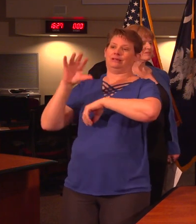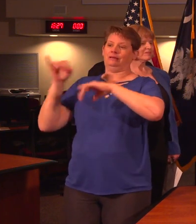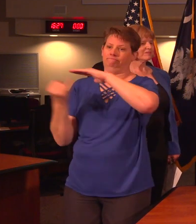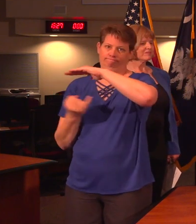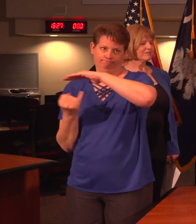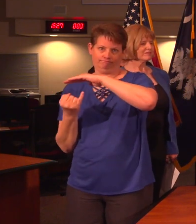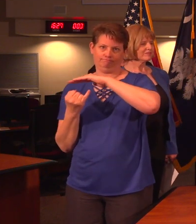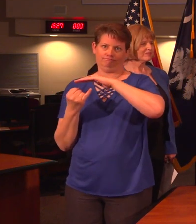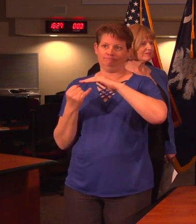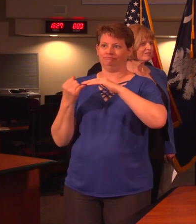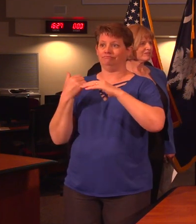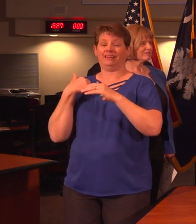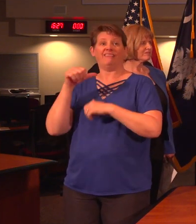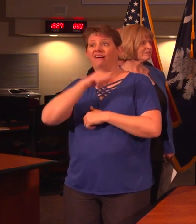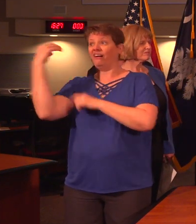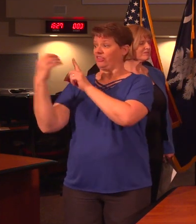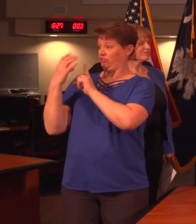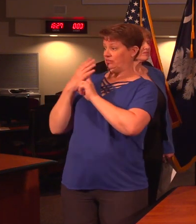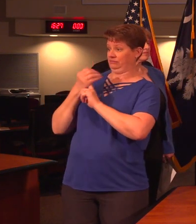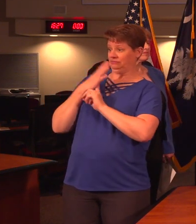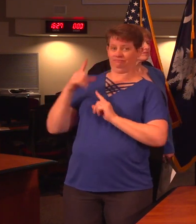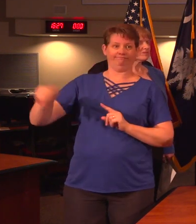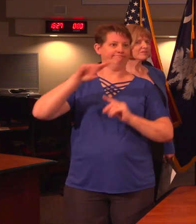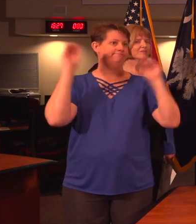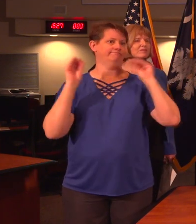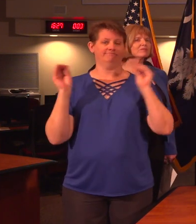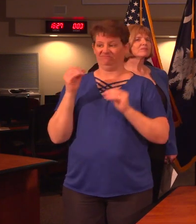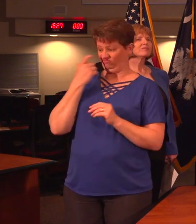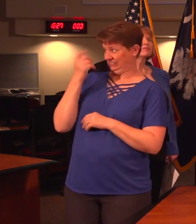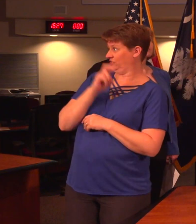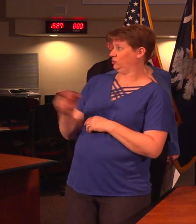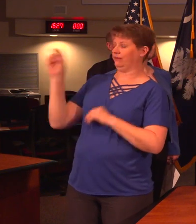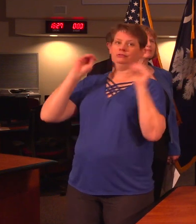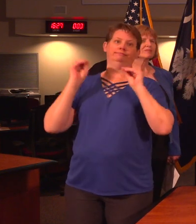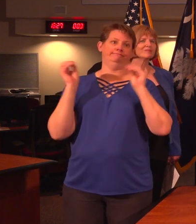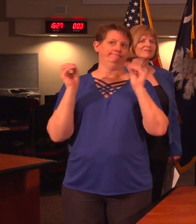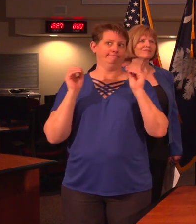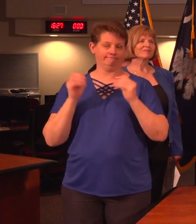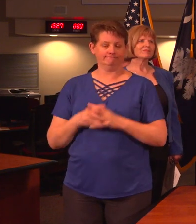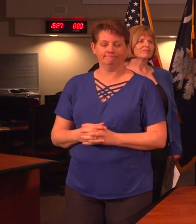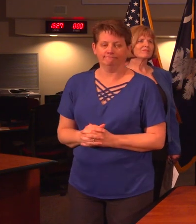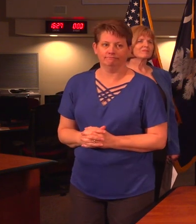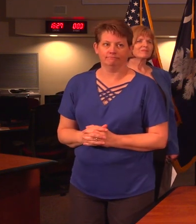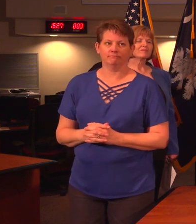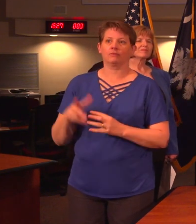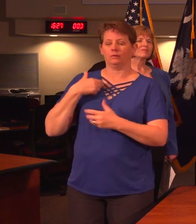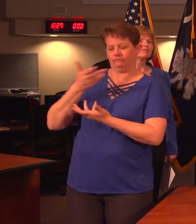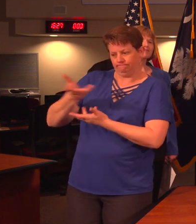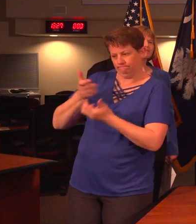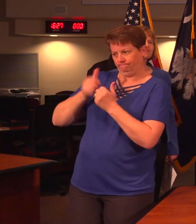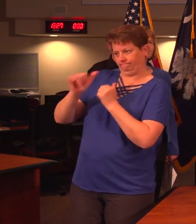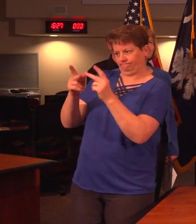and has no known exposures to another case and no recent history of travel to an impacted area. We are working with the